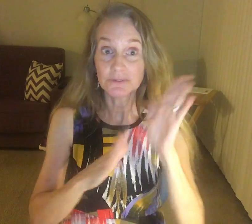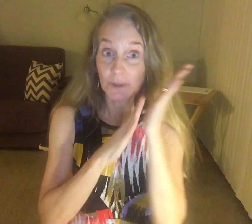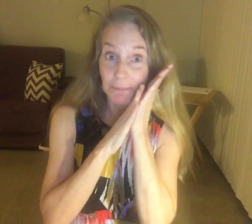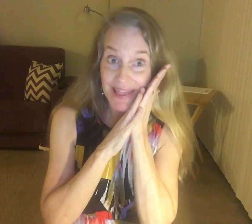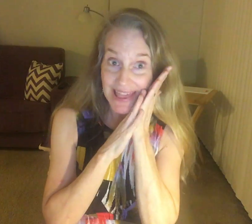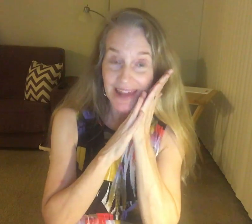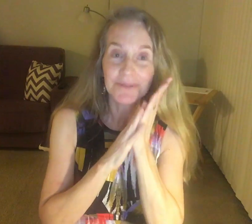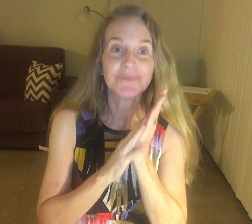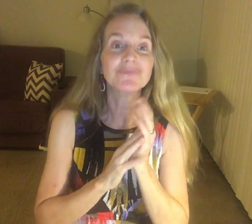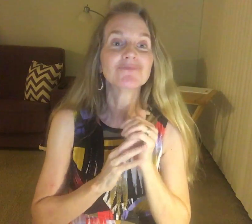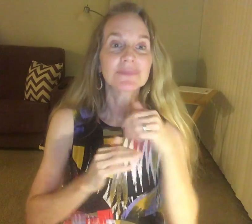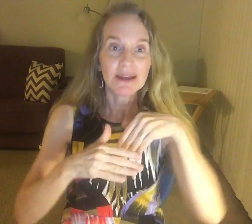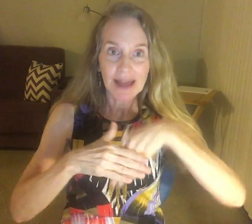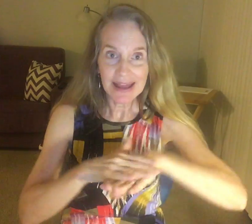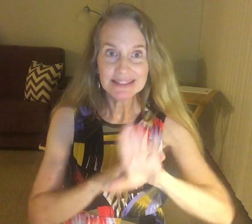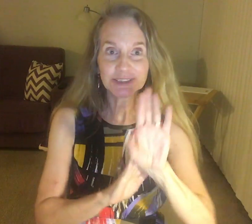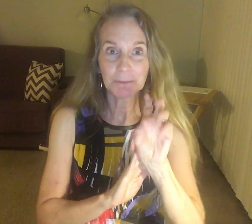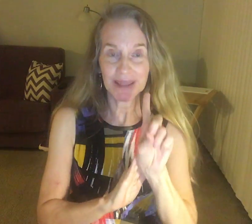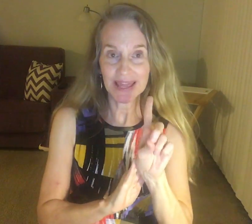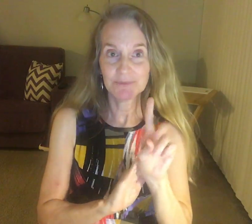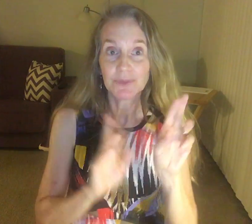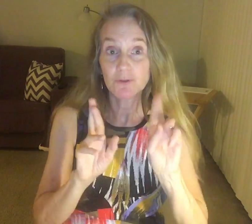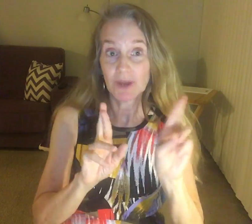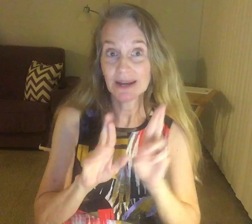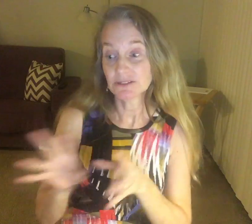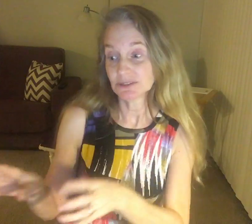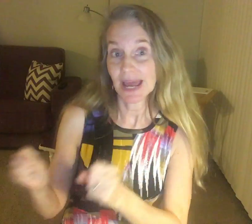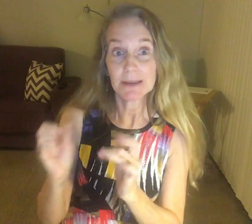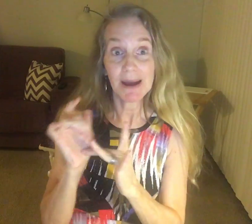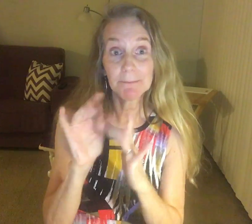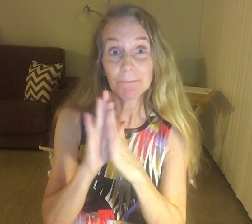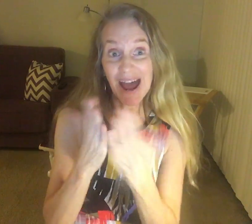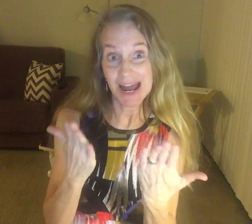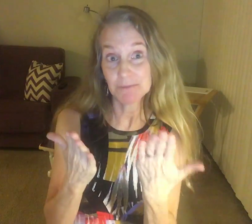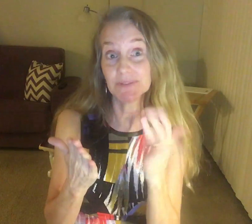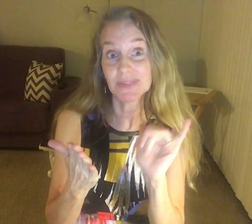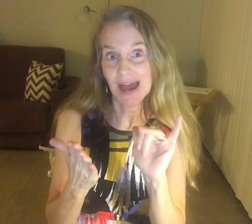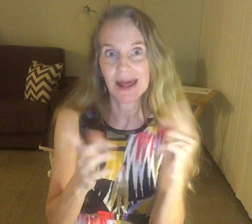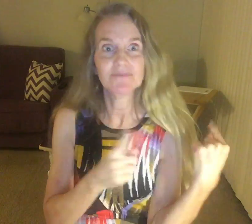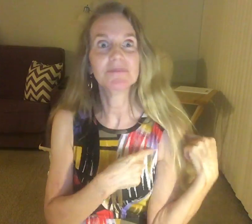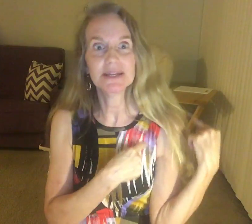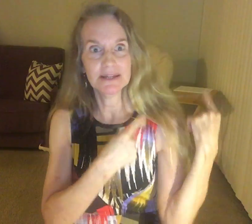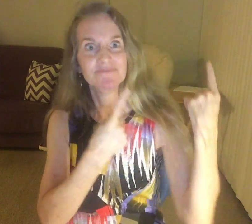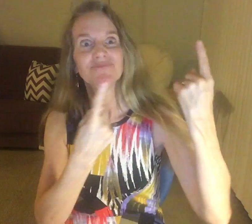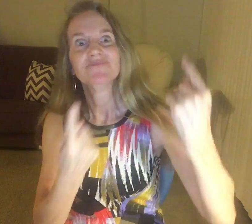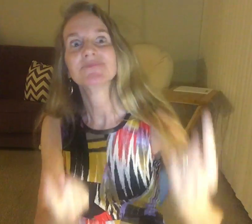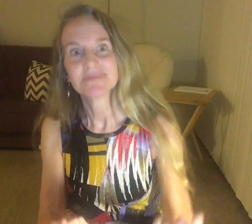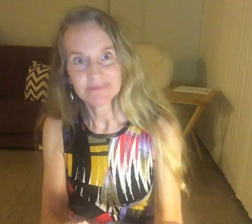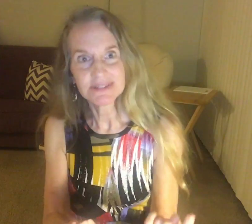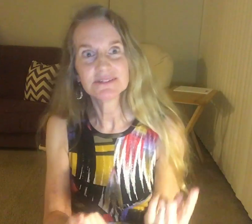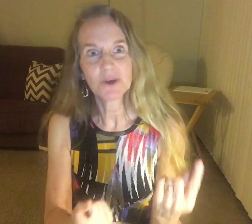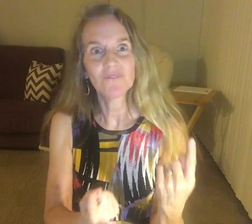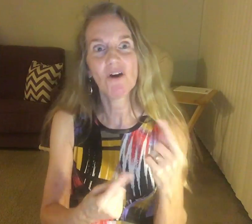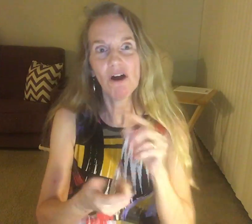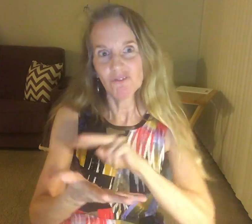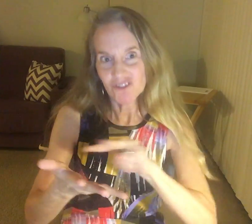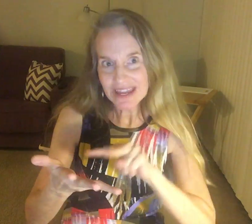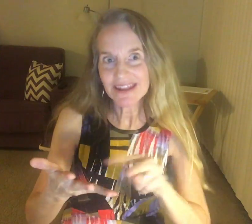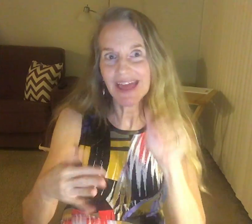go to bed, got to eat the bed, and nearly taking my five without a bead, so far, I'm reading